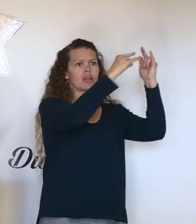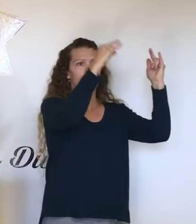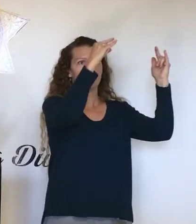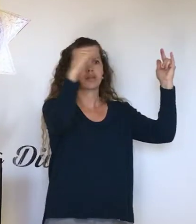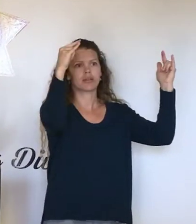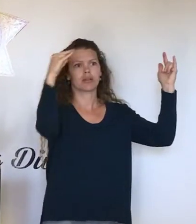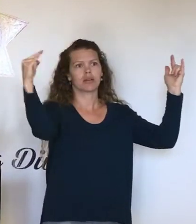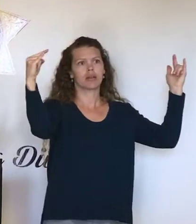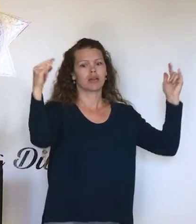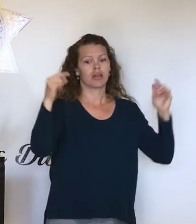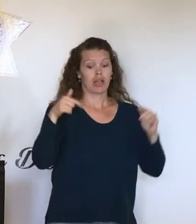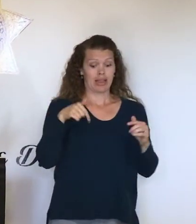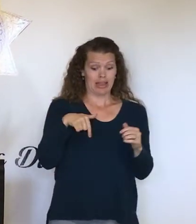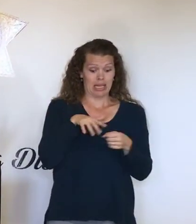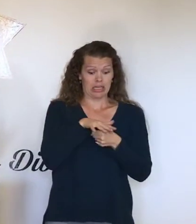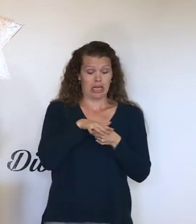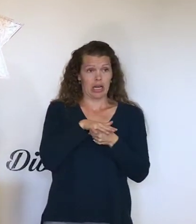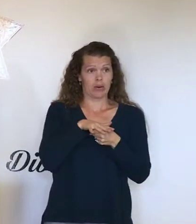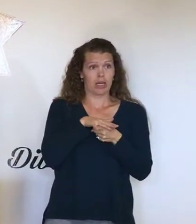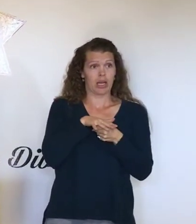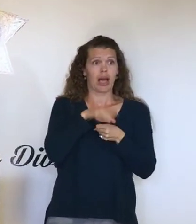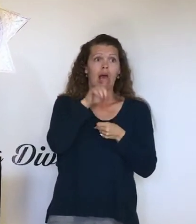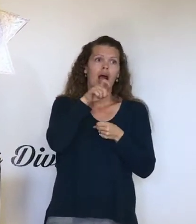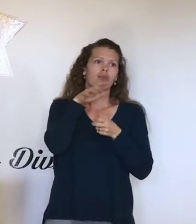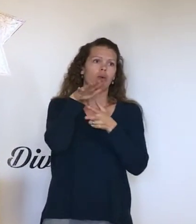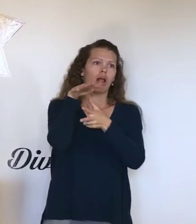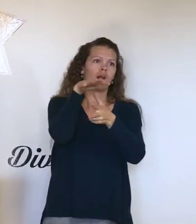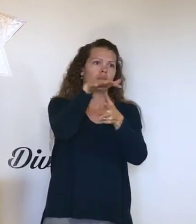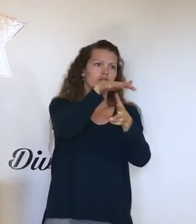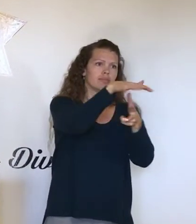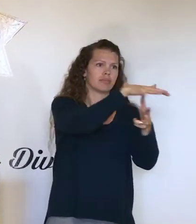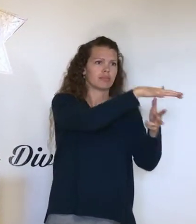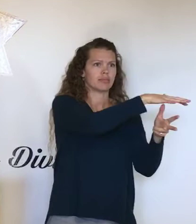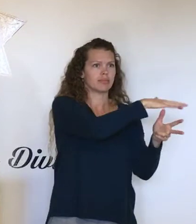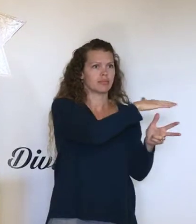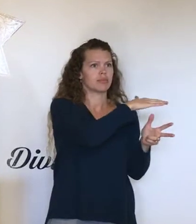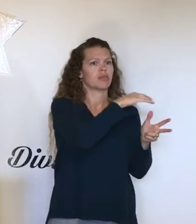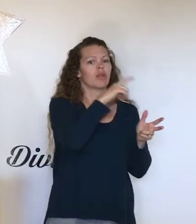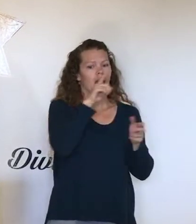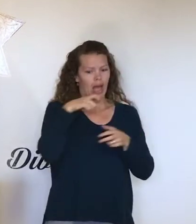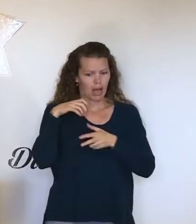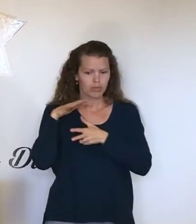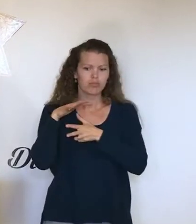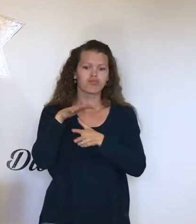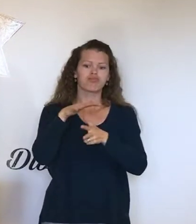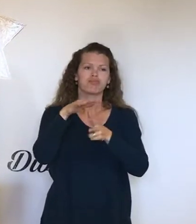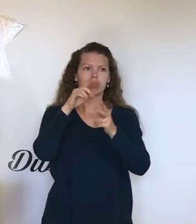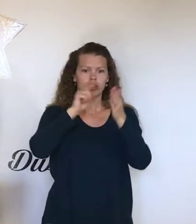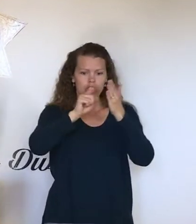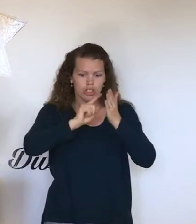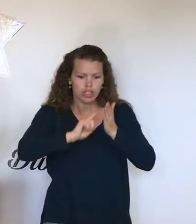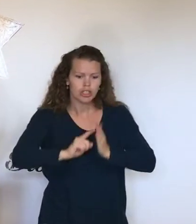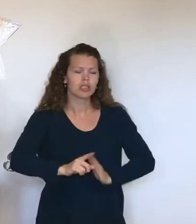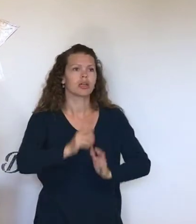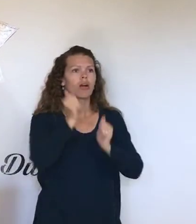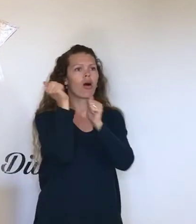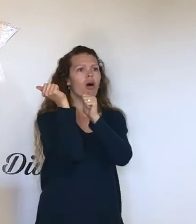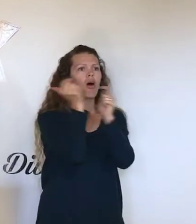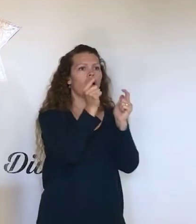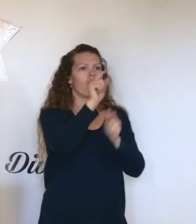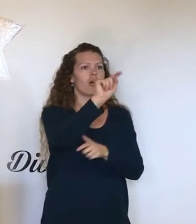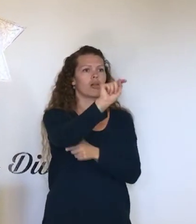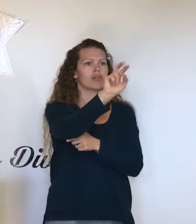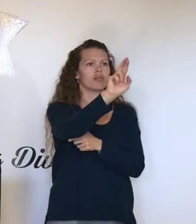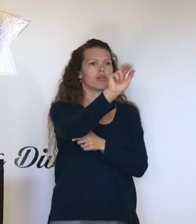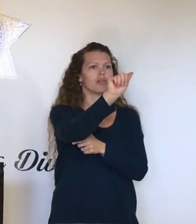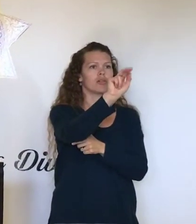only done in our rural area through helicopter. And so, they're going to have to go ahead and fly those transmission lines to ensure that all of them are operational